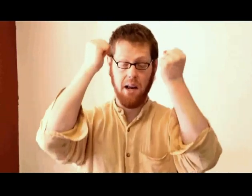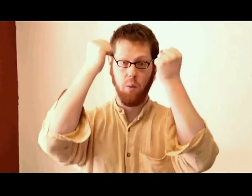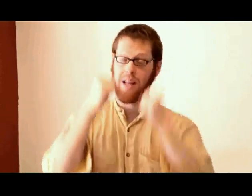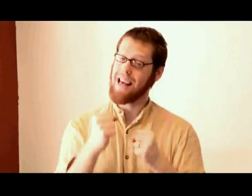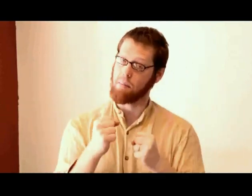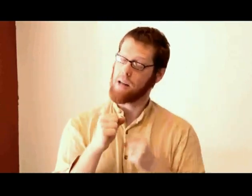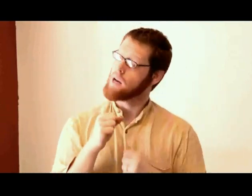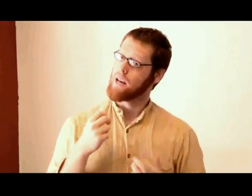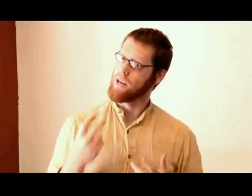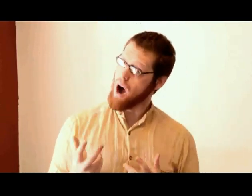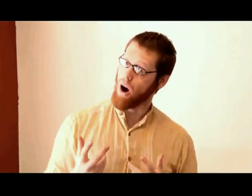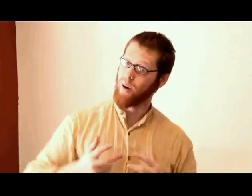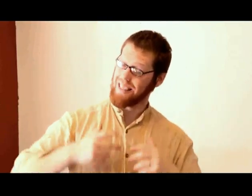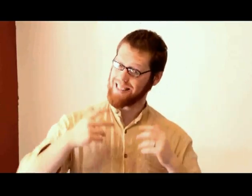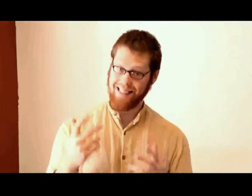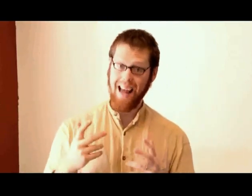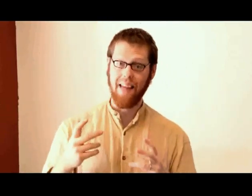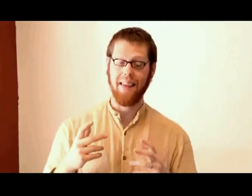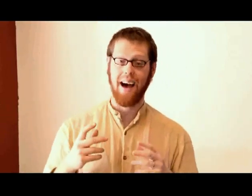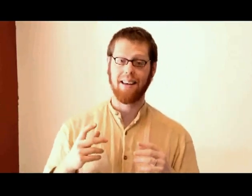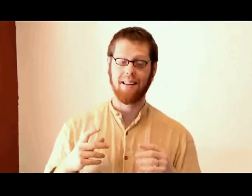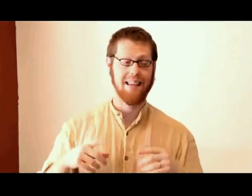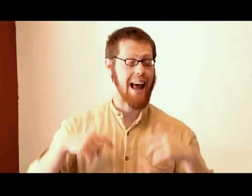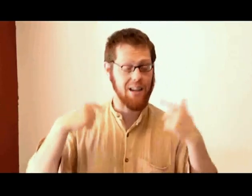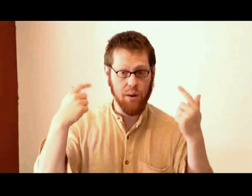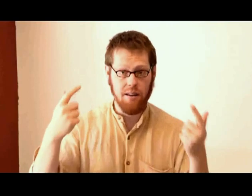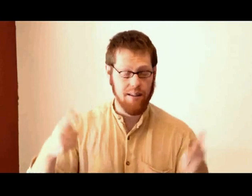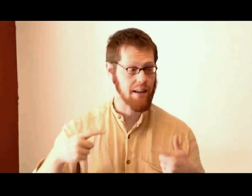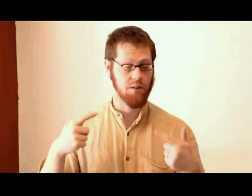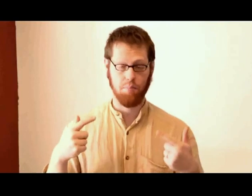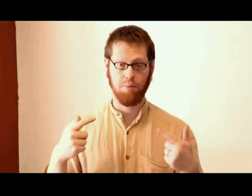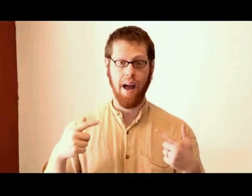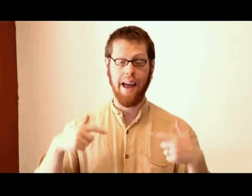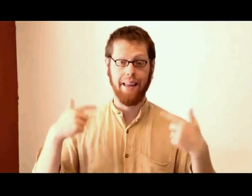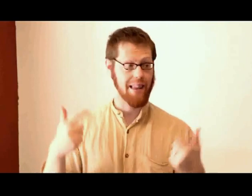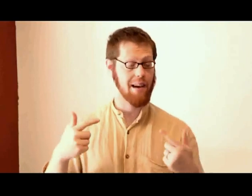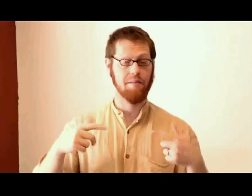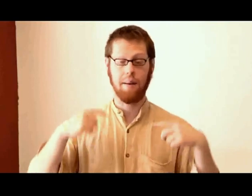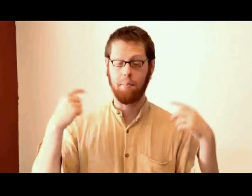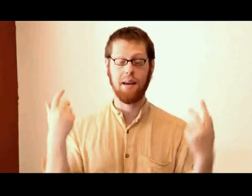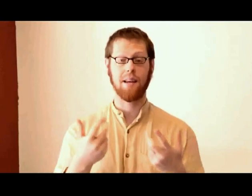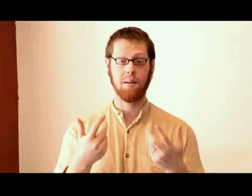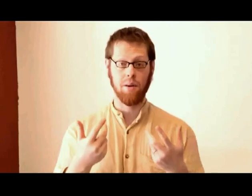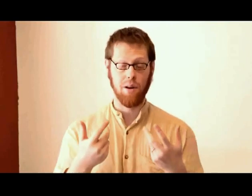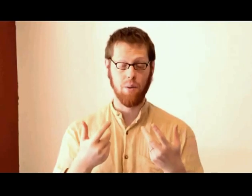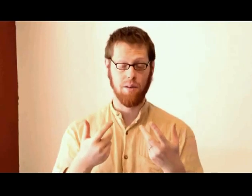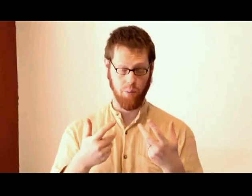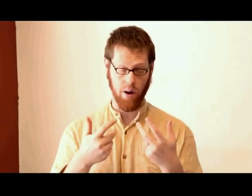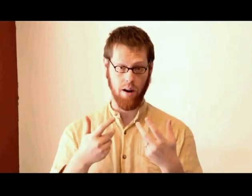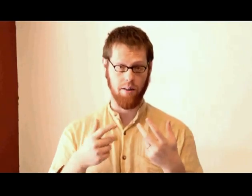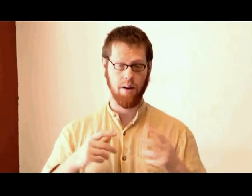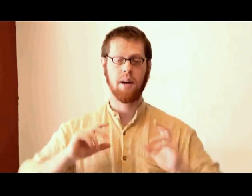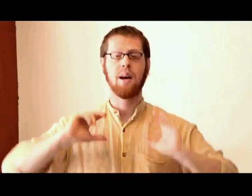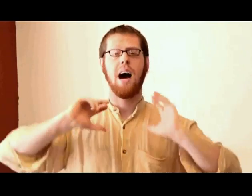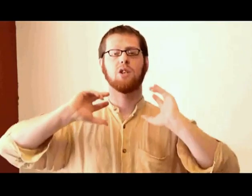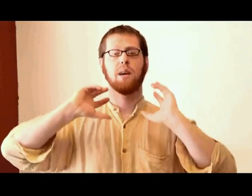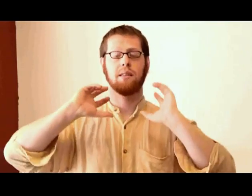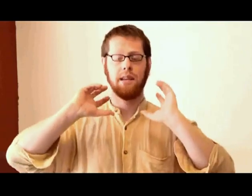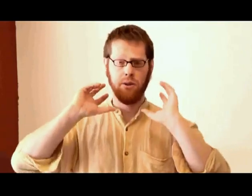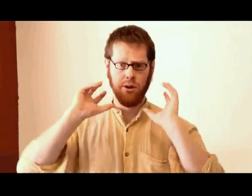it, and we claim it. No. Instead, the idea is that as we continue to pray and live and be in community with one another, as we continue to